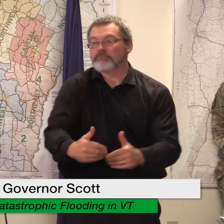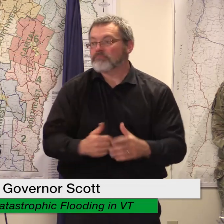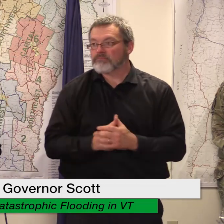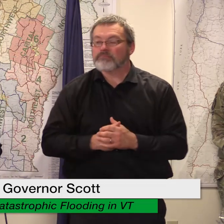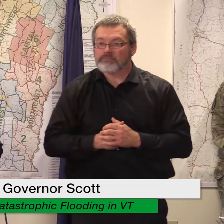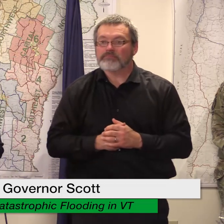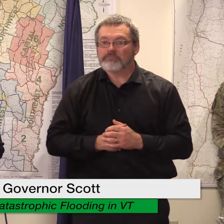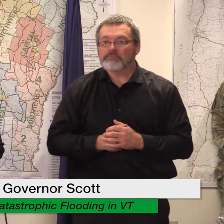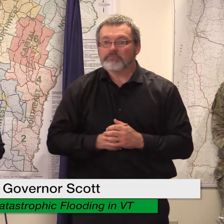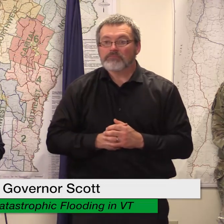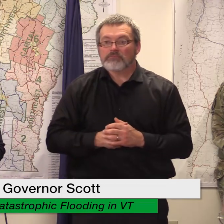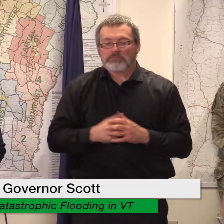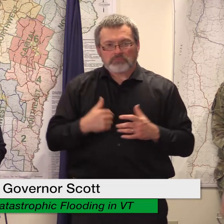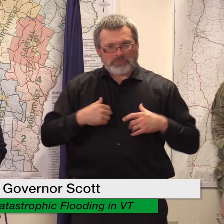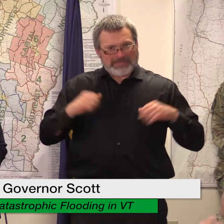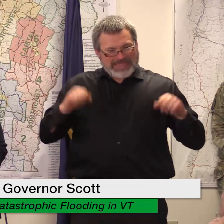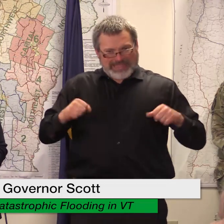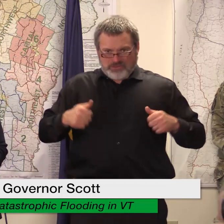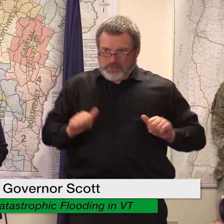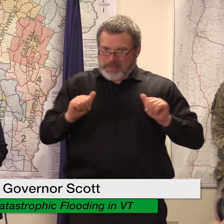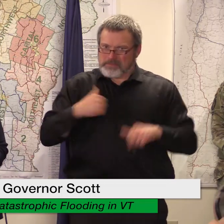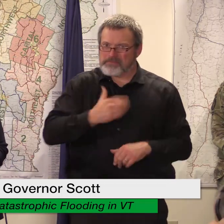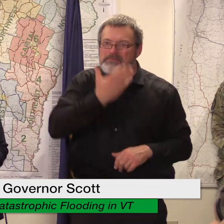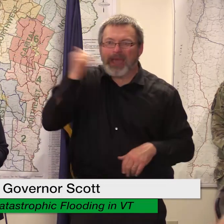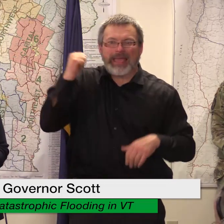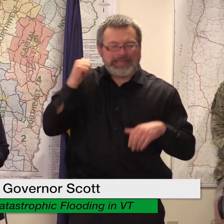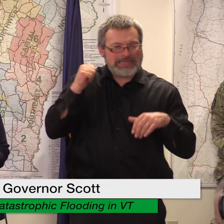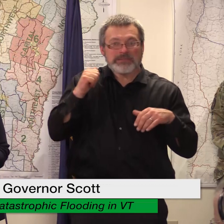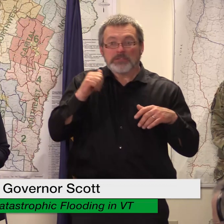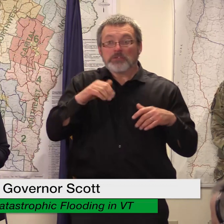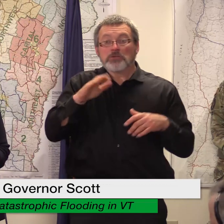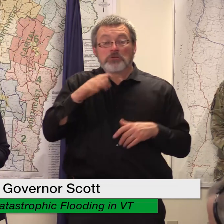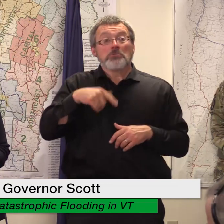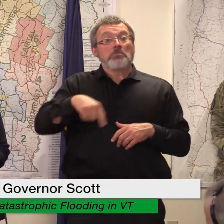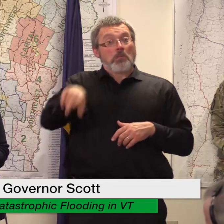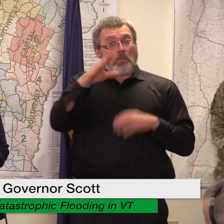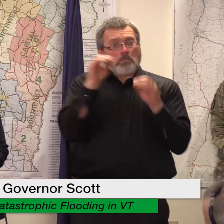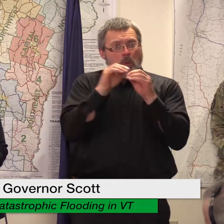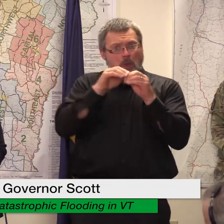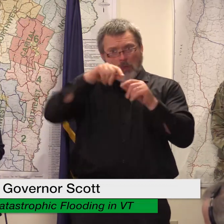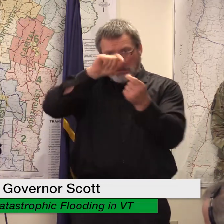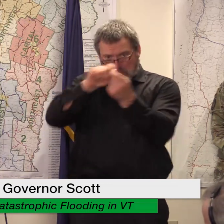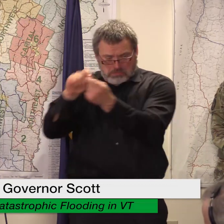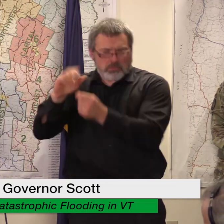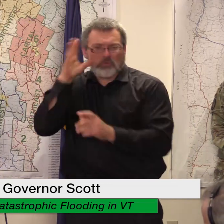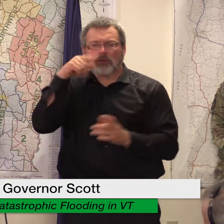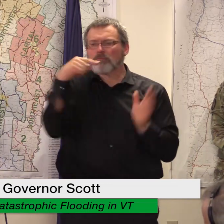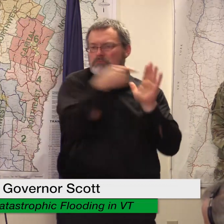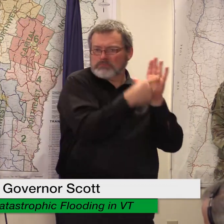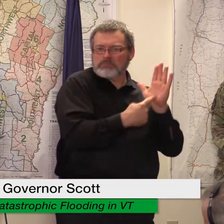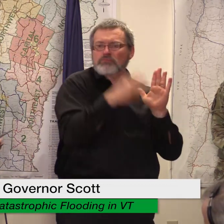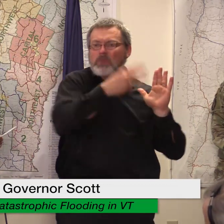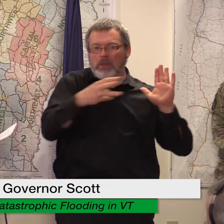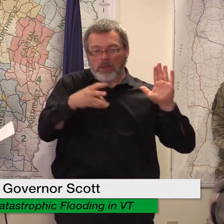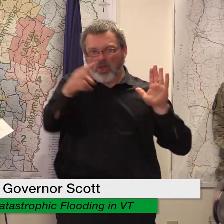uh we will have more information out on our website and hopefully a portal open next week thank you